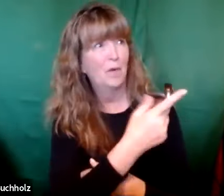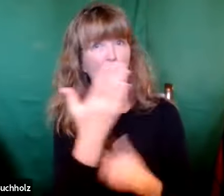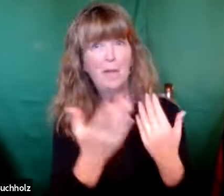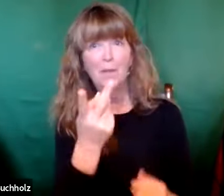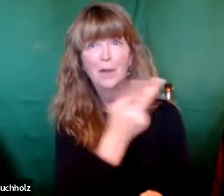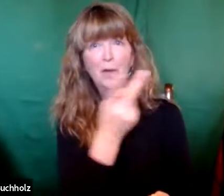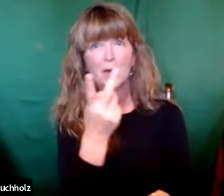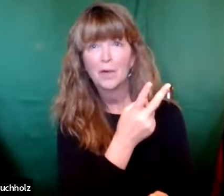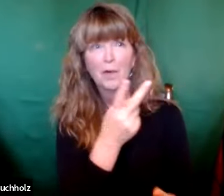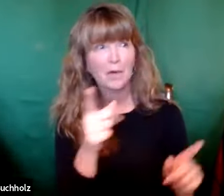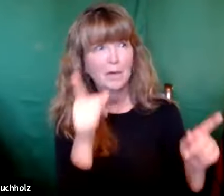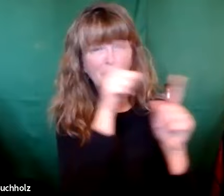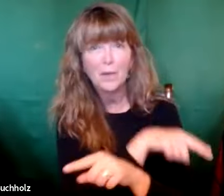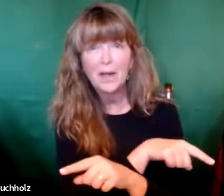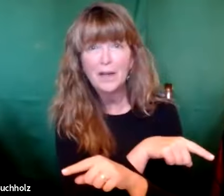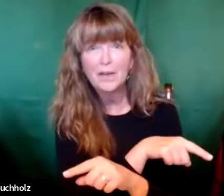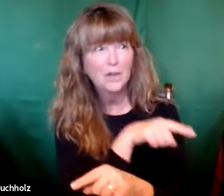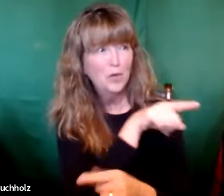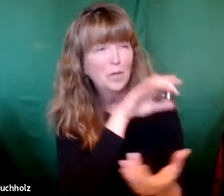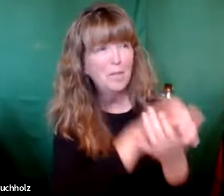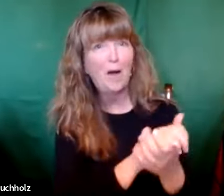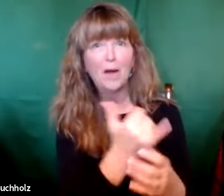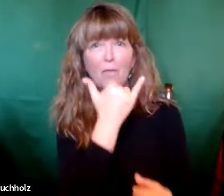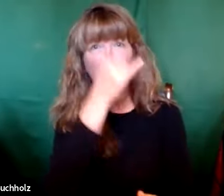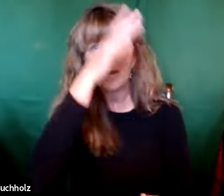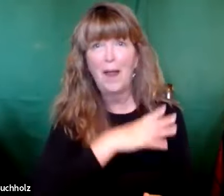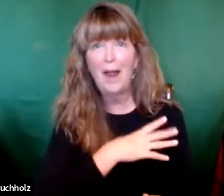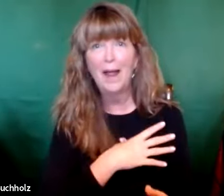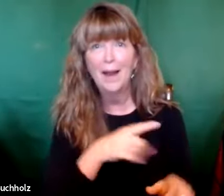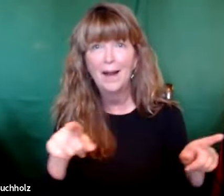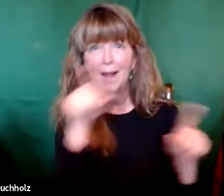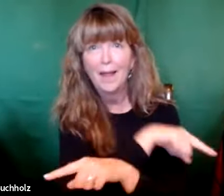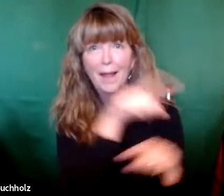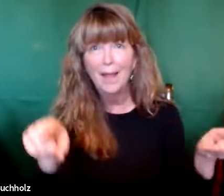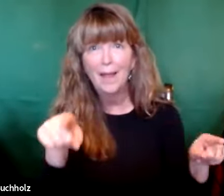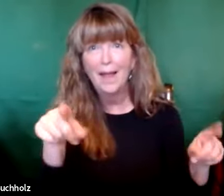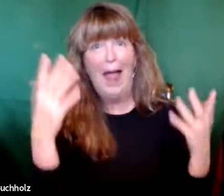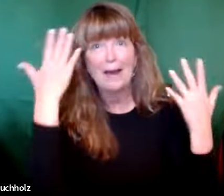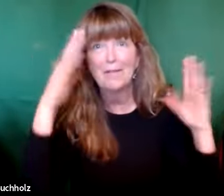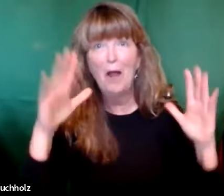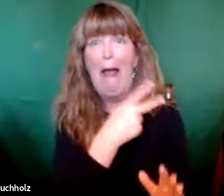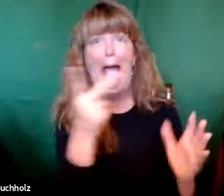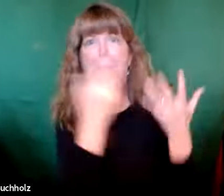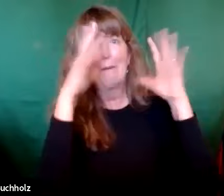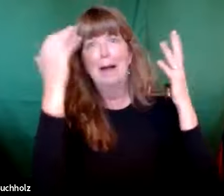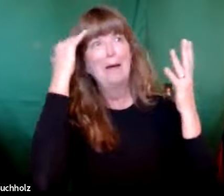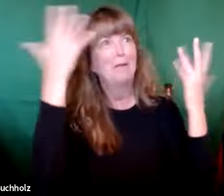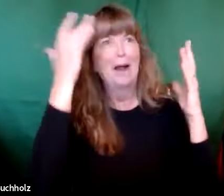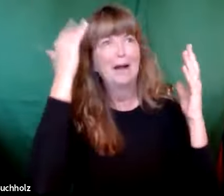we would get them mixed up and we had to take them back to the hospital to check their footprints. So we always teased them and said, well, maybe you guys are going to marry the